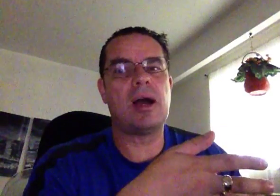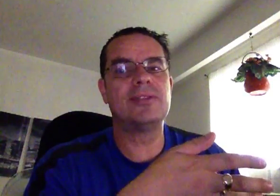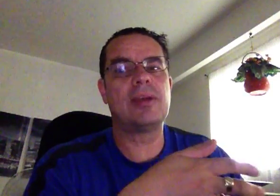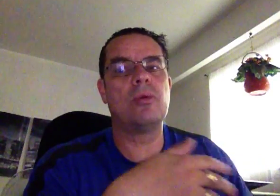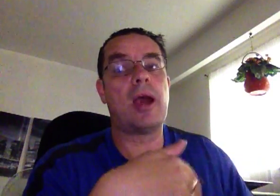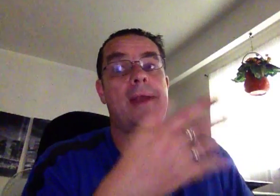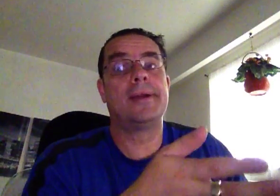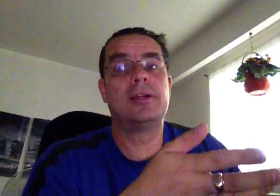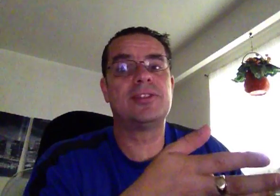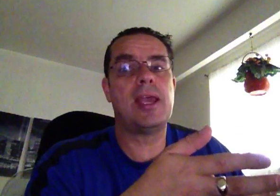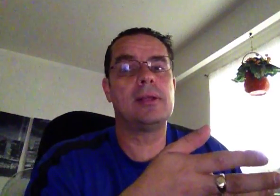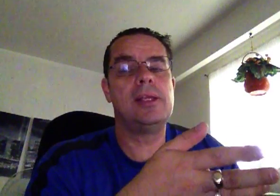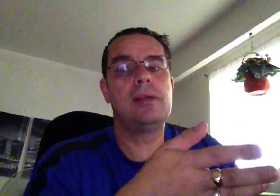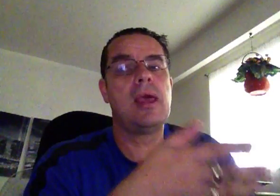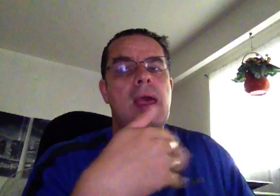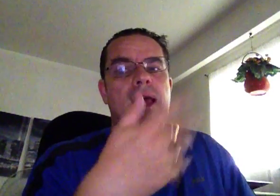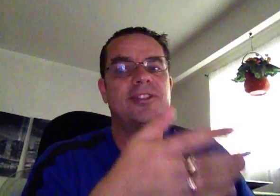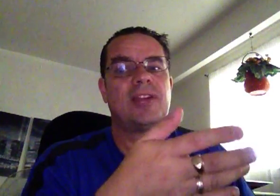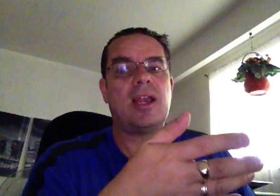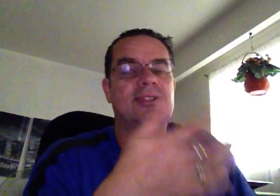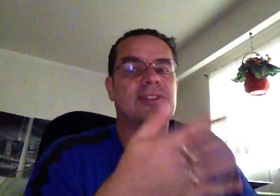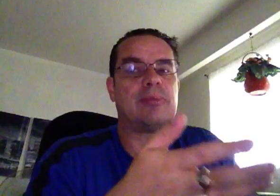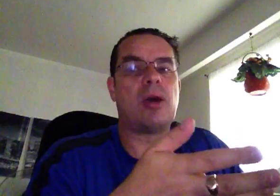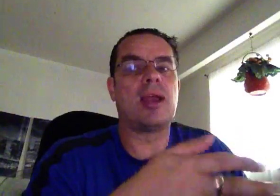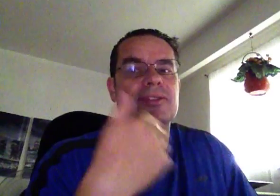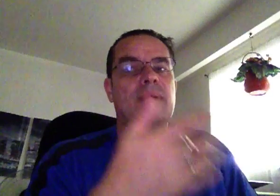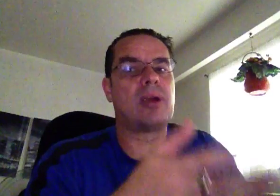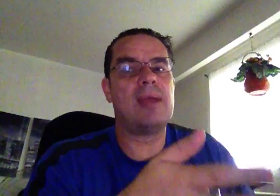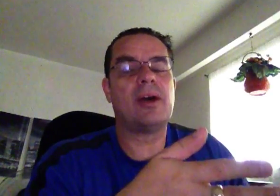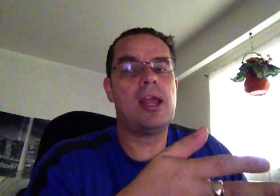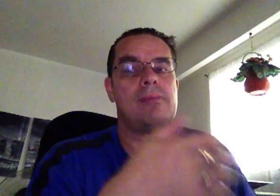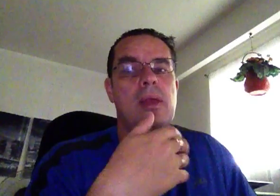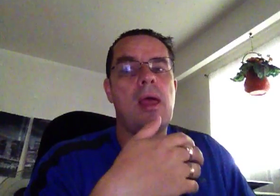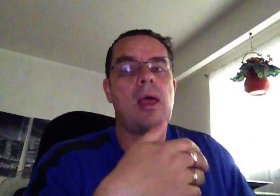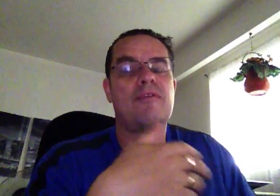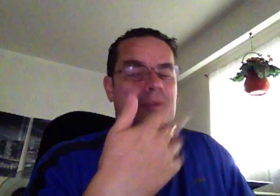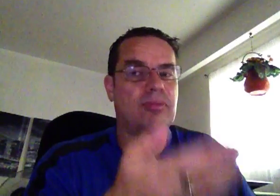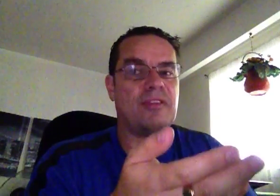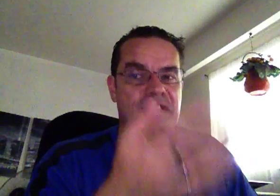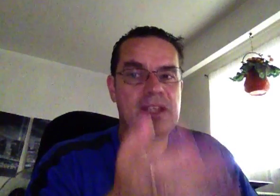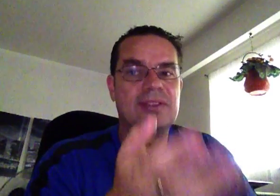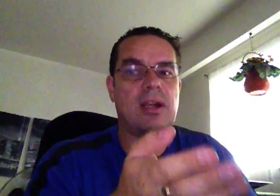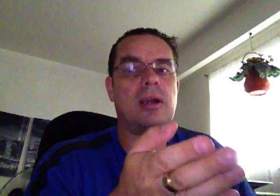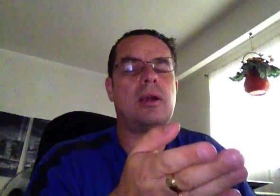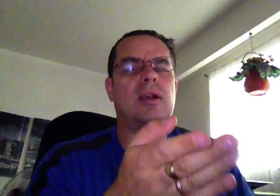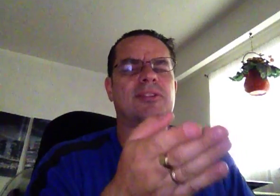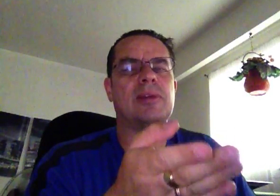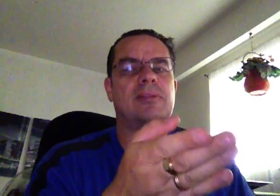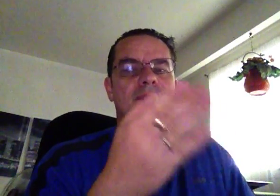concept where I don't understand Glean. It's just not a slick product, it's not prime time for the fees that are expected to be